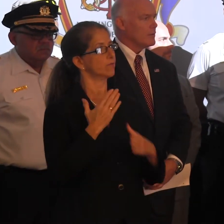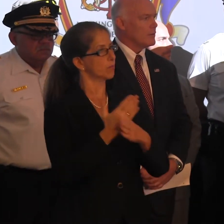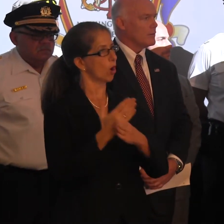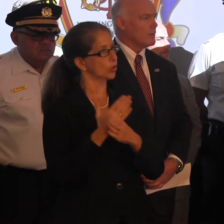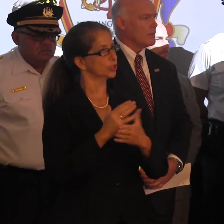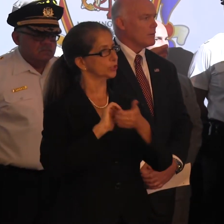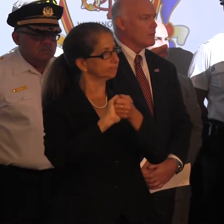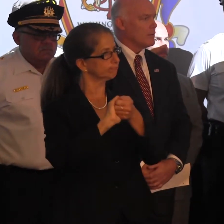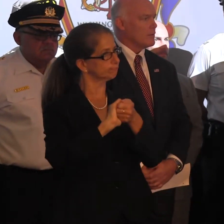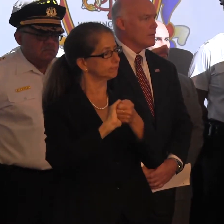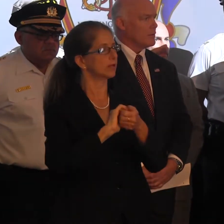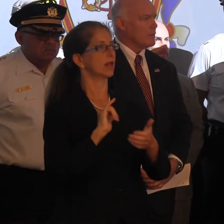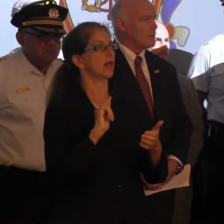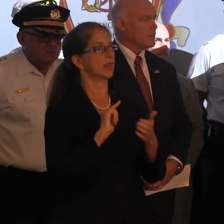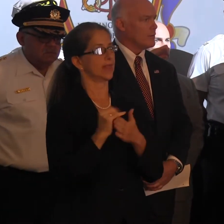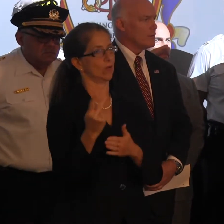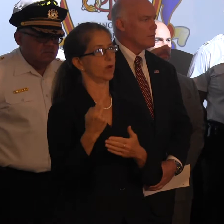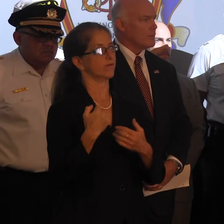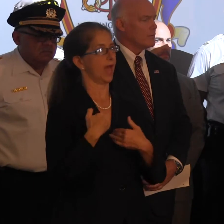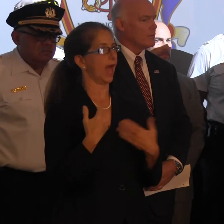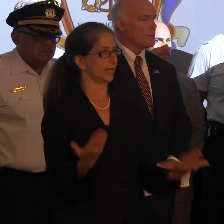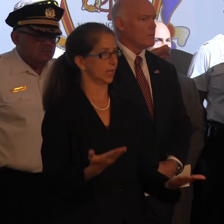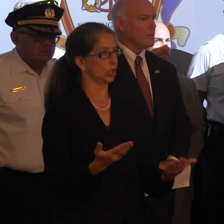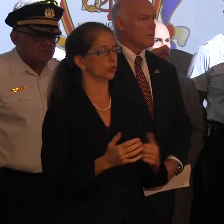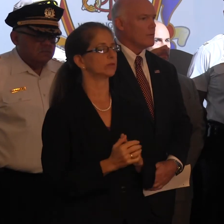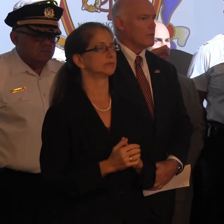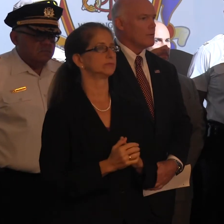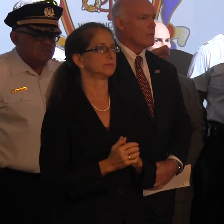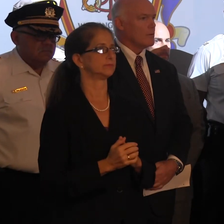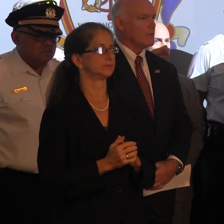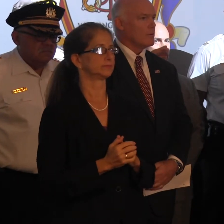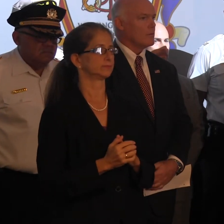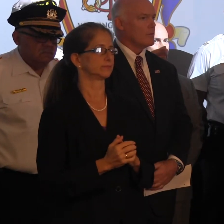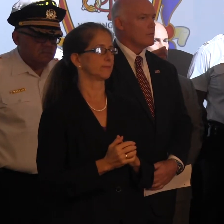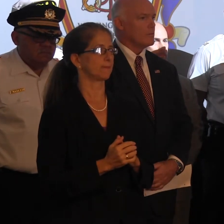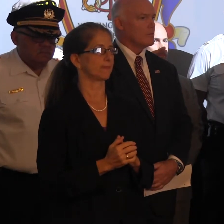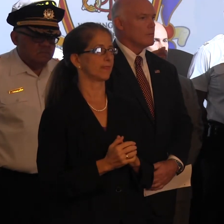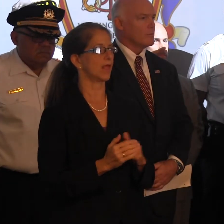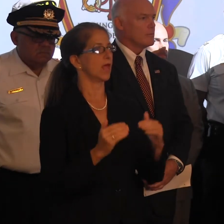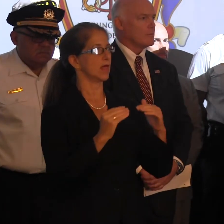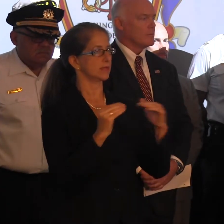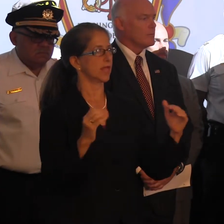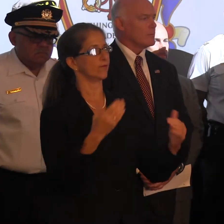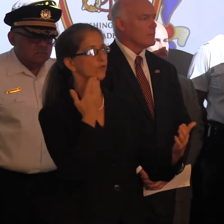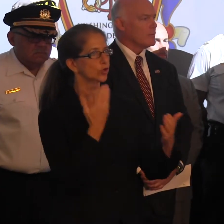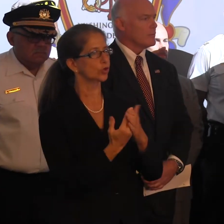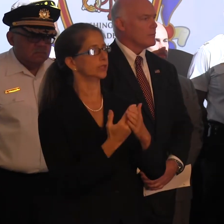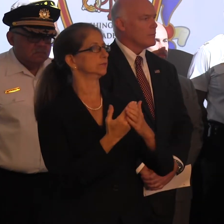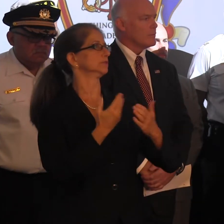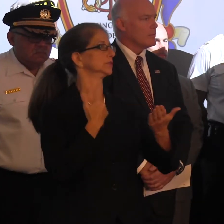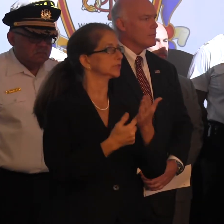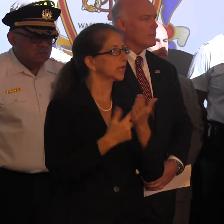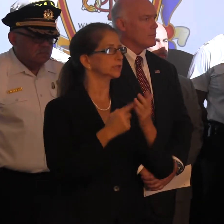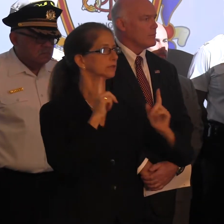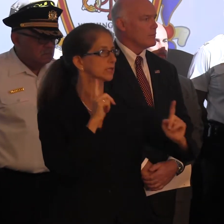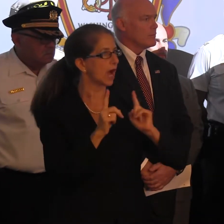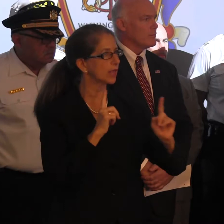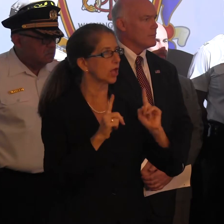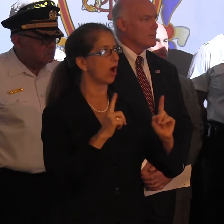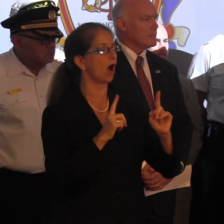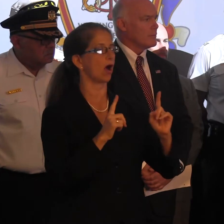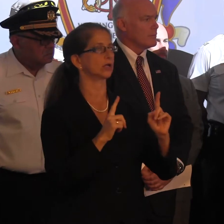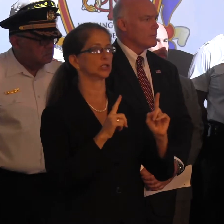that we've had here, the level of constructive dialogue, the